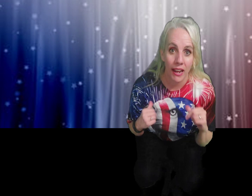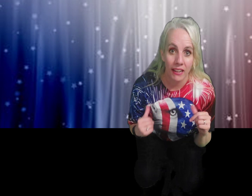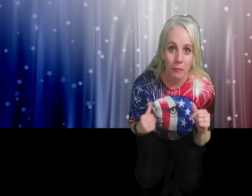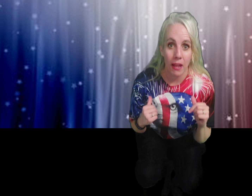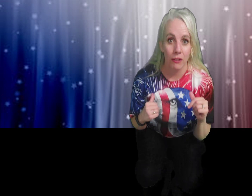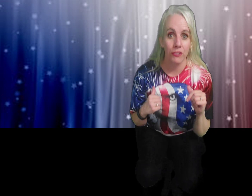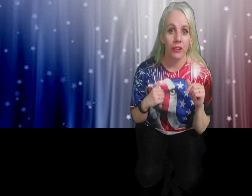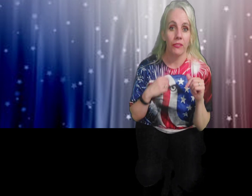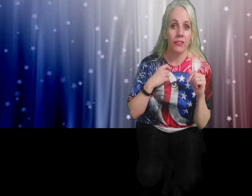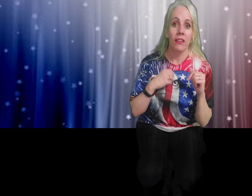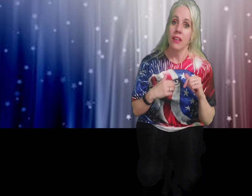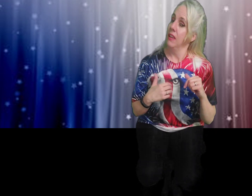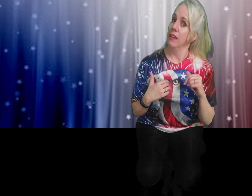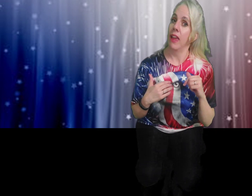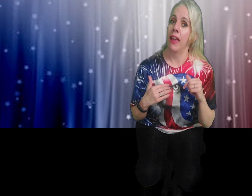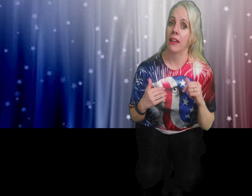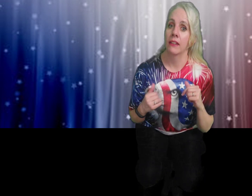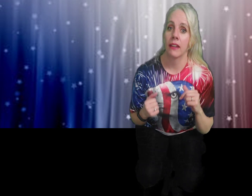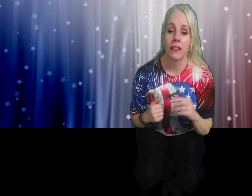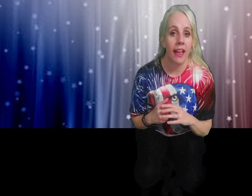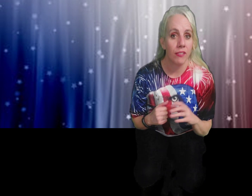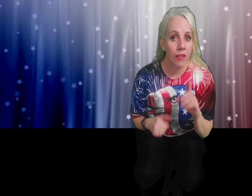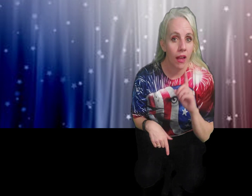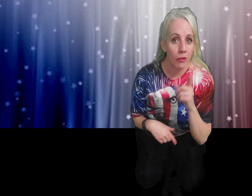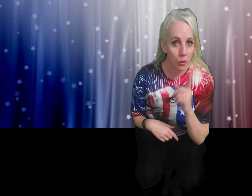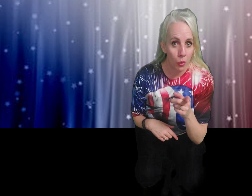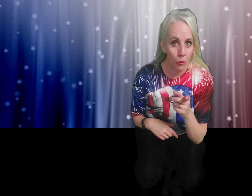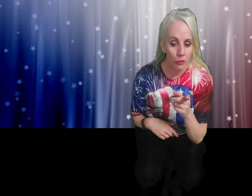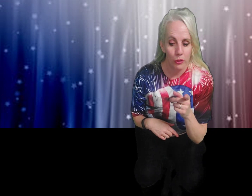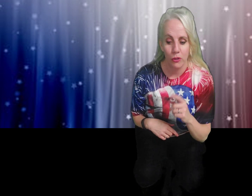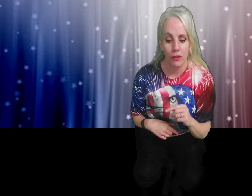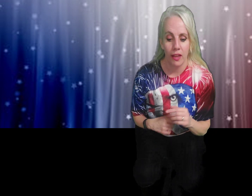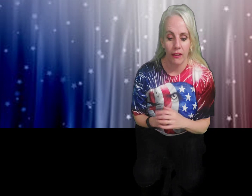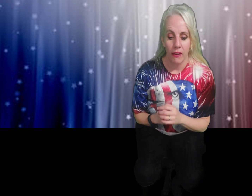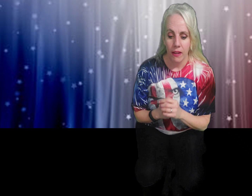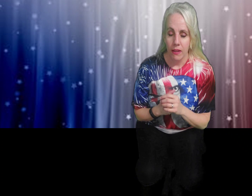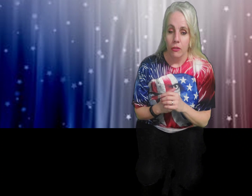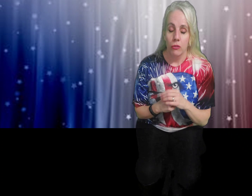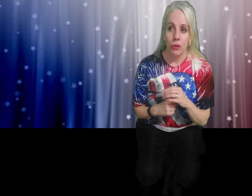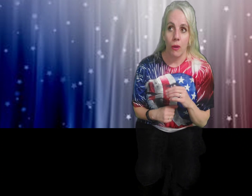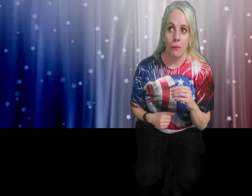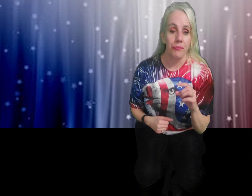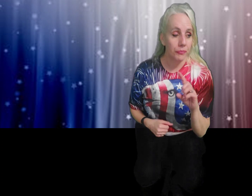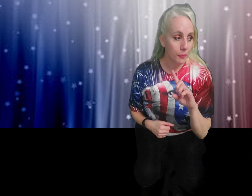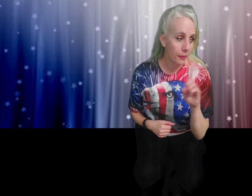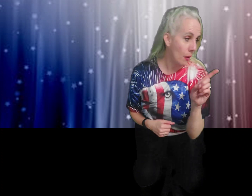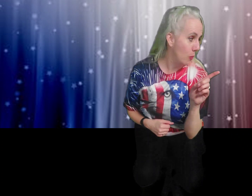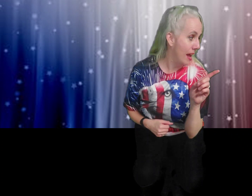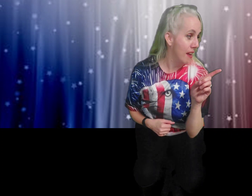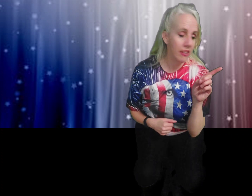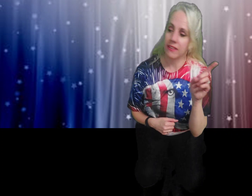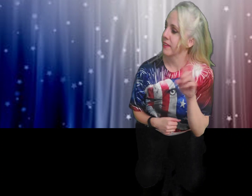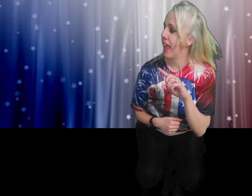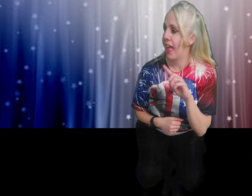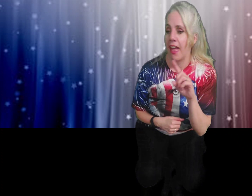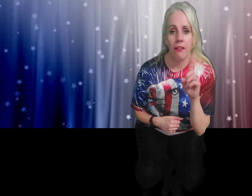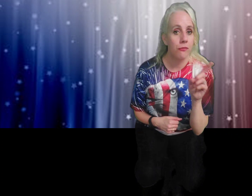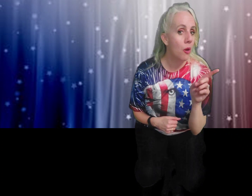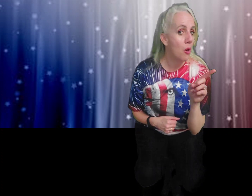bragging about ourselves. And that's not cool to do that. So, where there's never